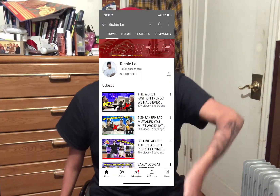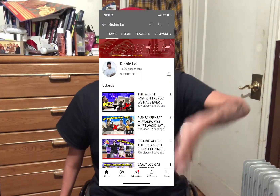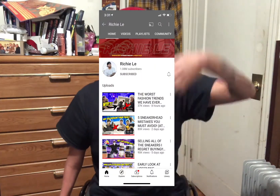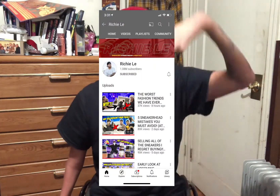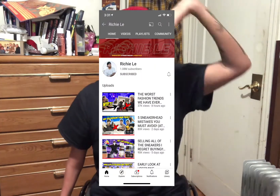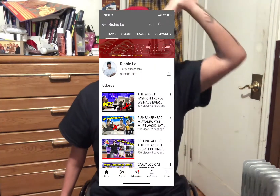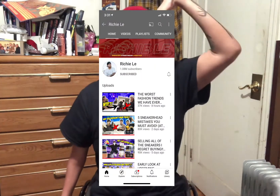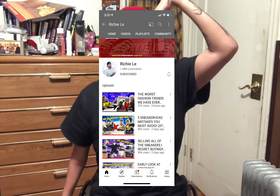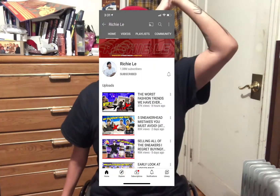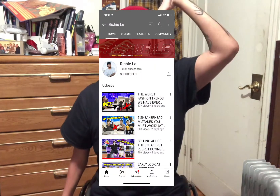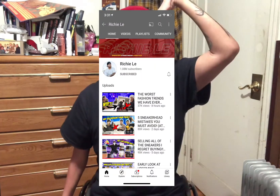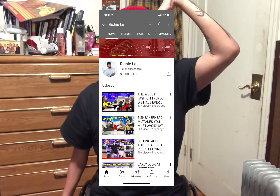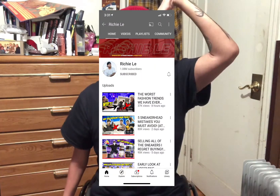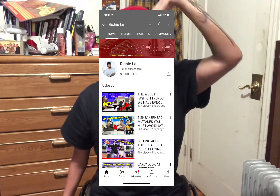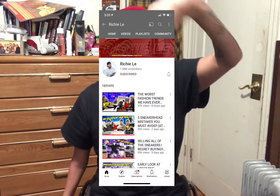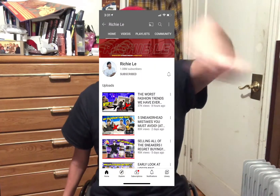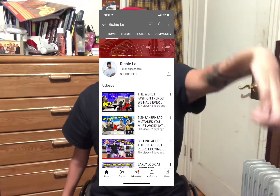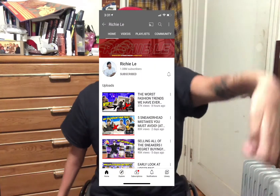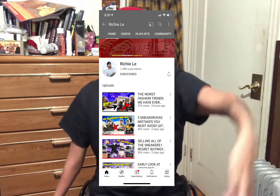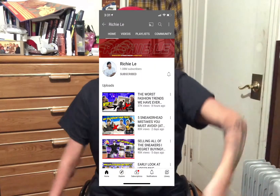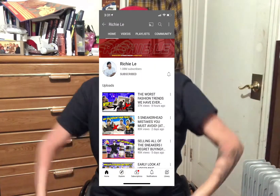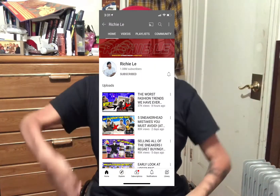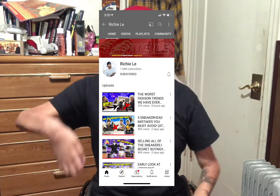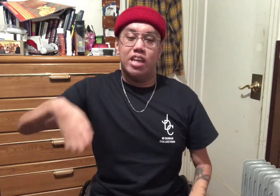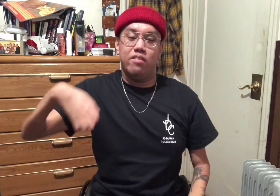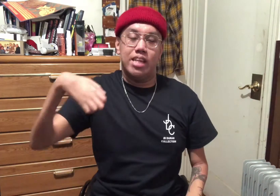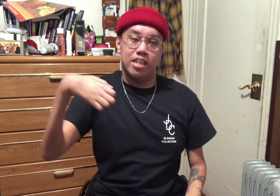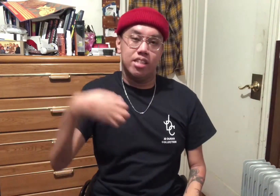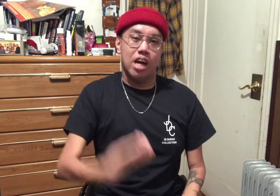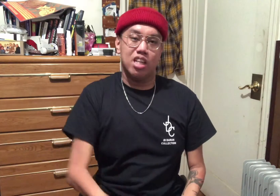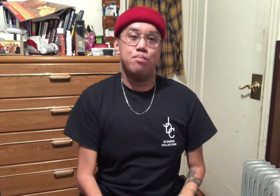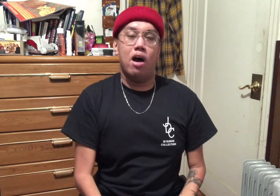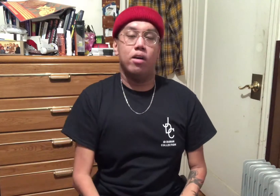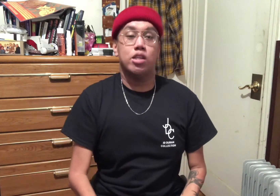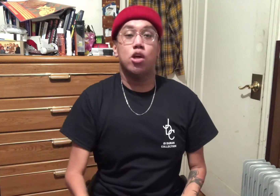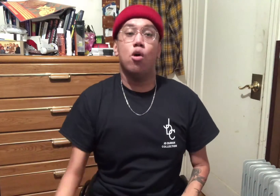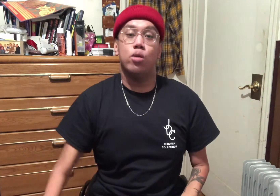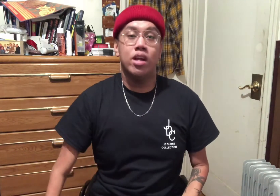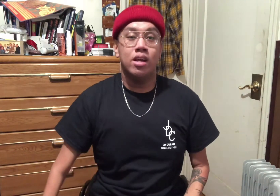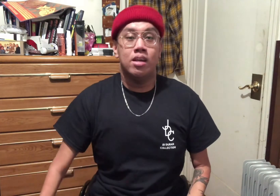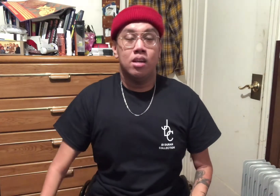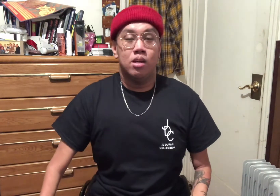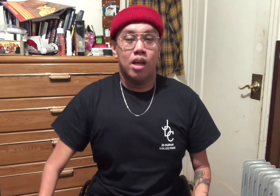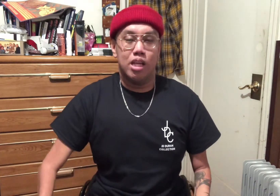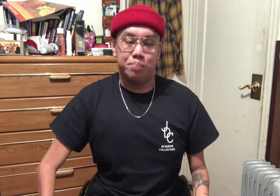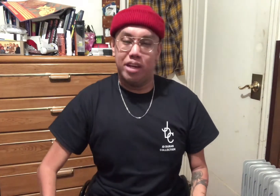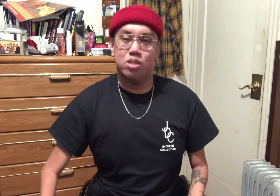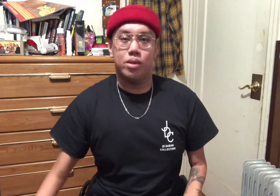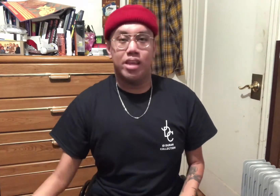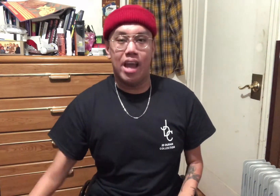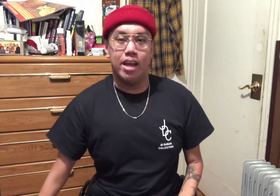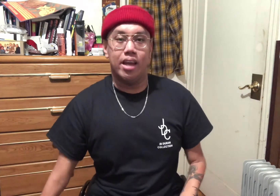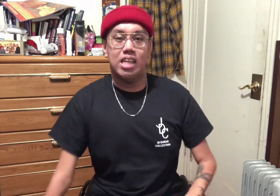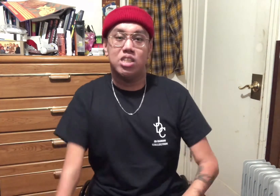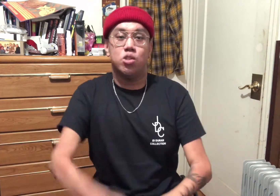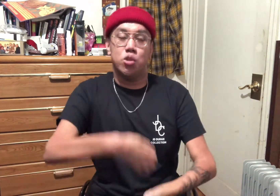Seattle. Shout out to you Richie. Richie recently talked about his own experience with getting his two